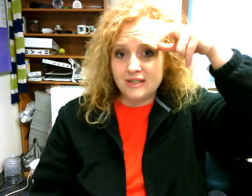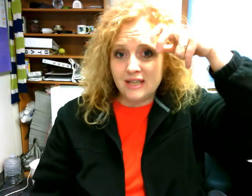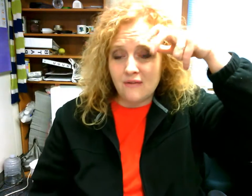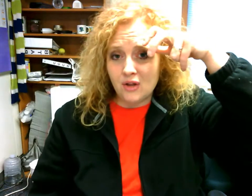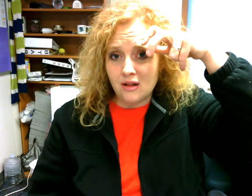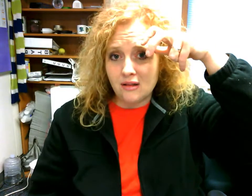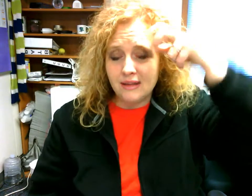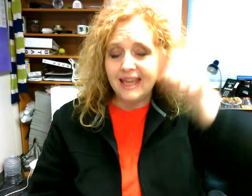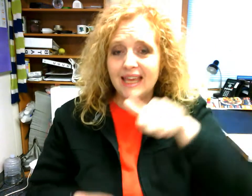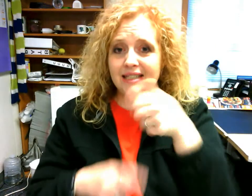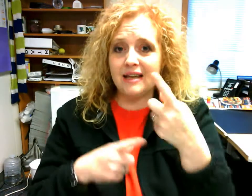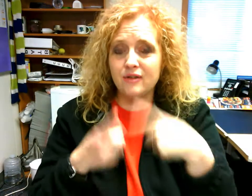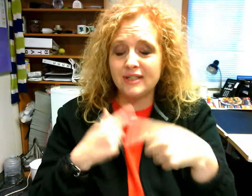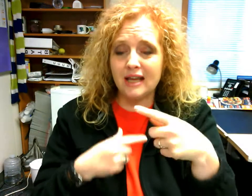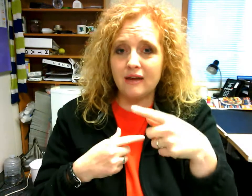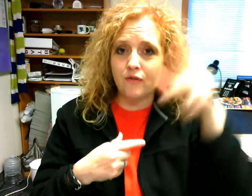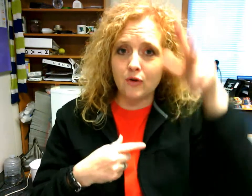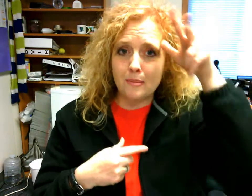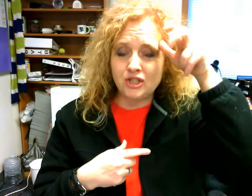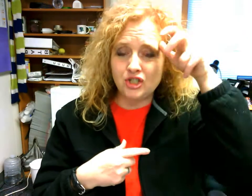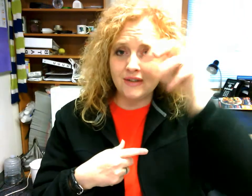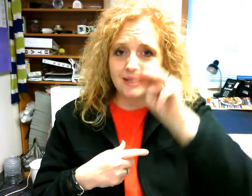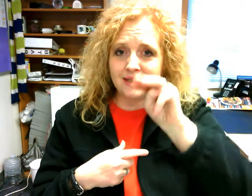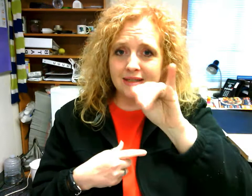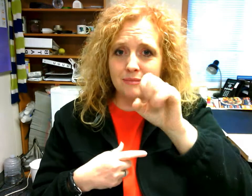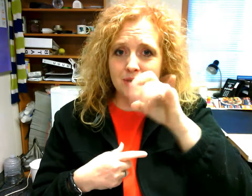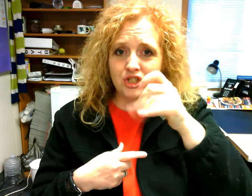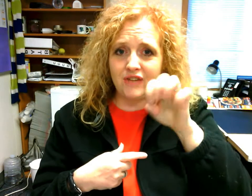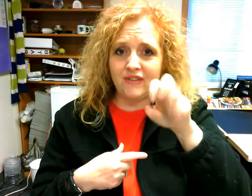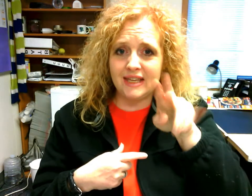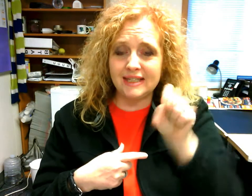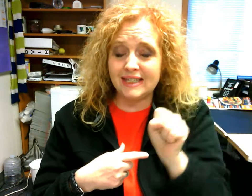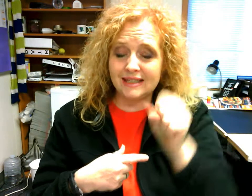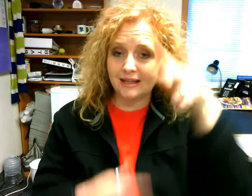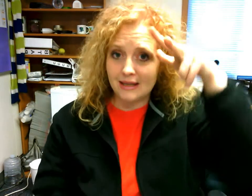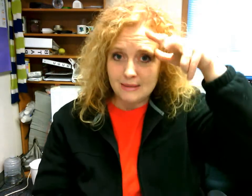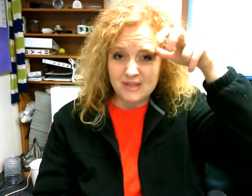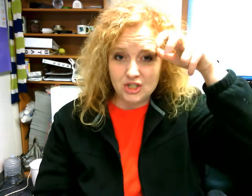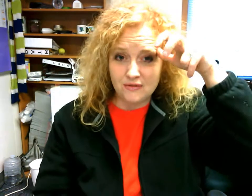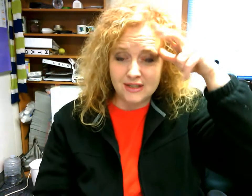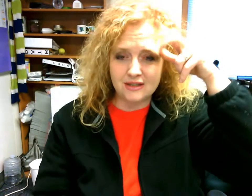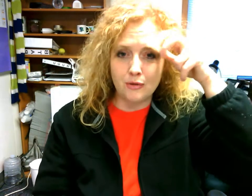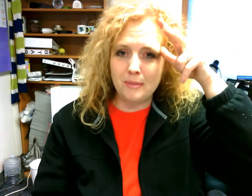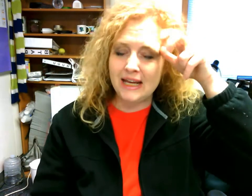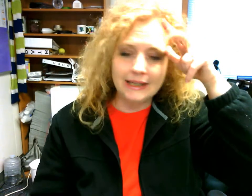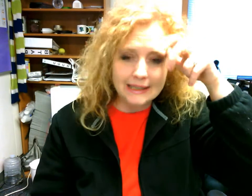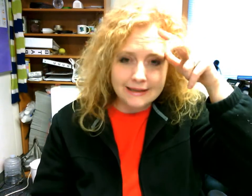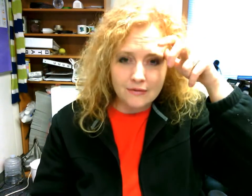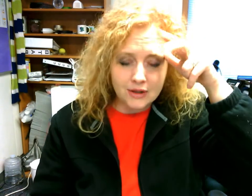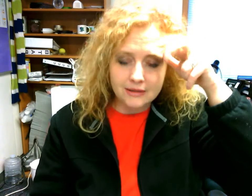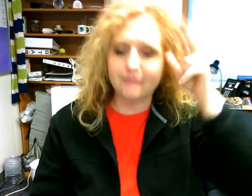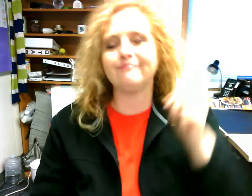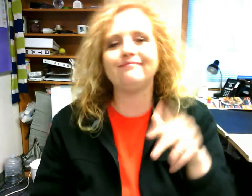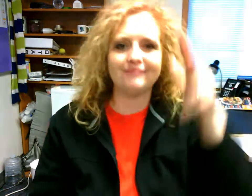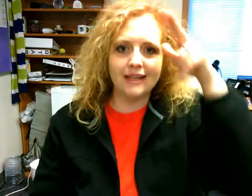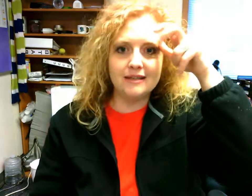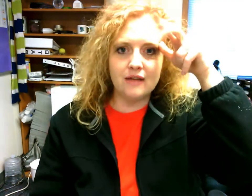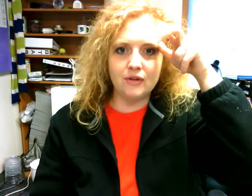devil it's another sign for mischievous mischievous mischievous you're being a little devil devil